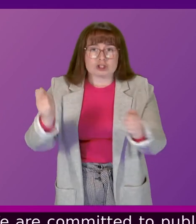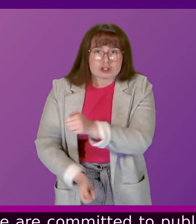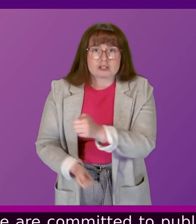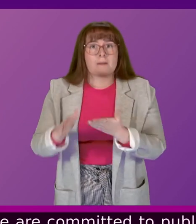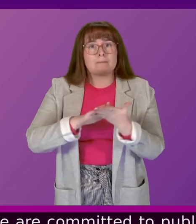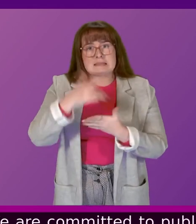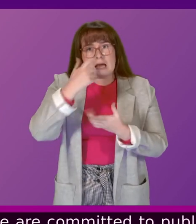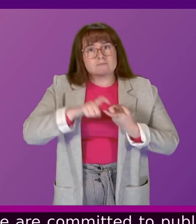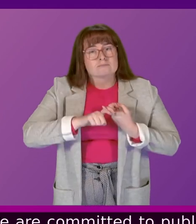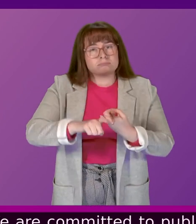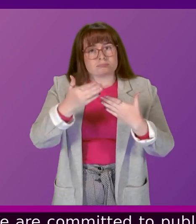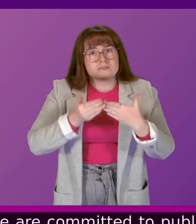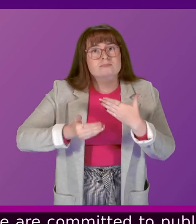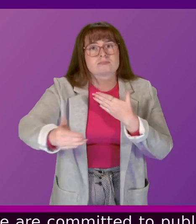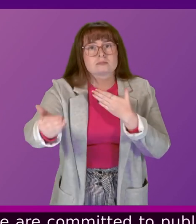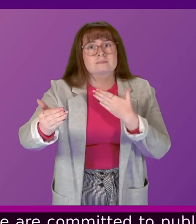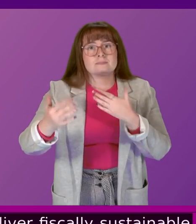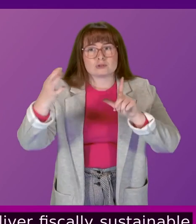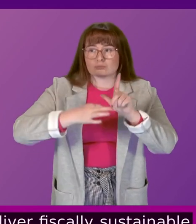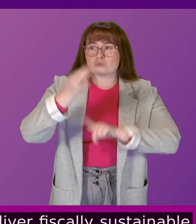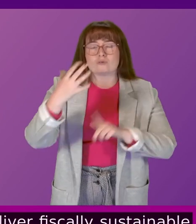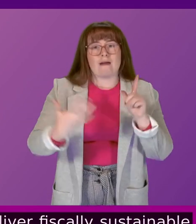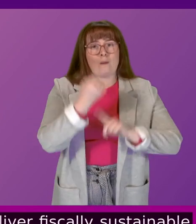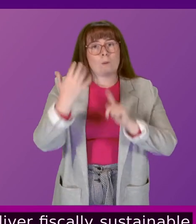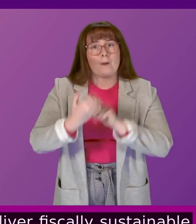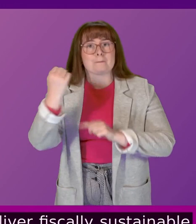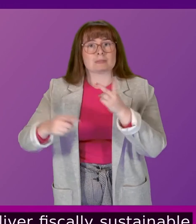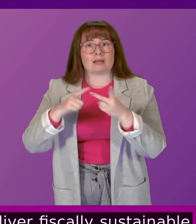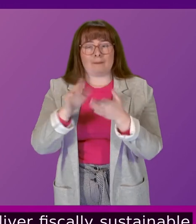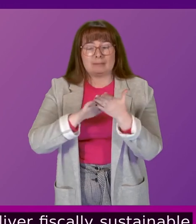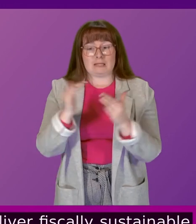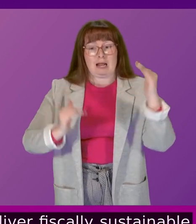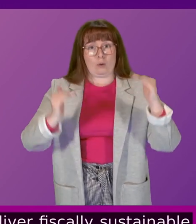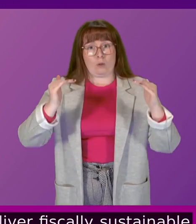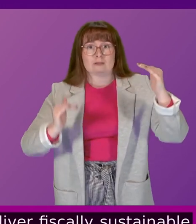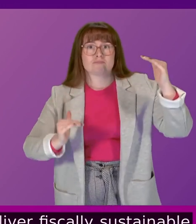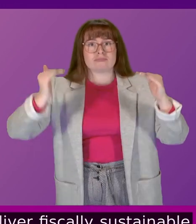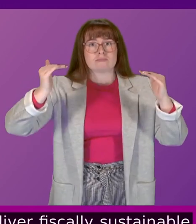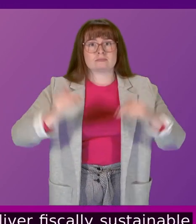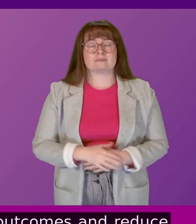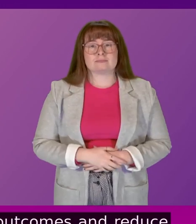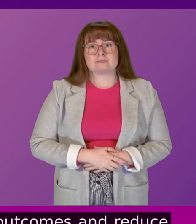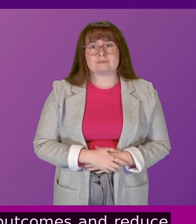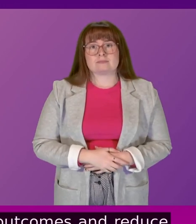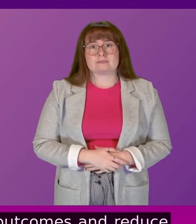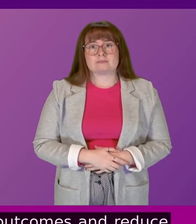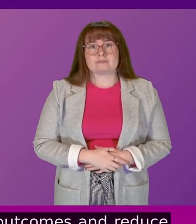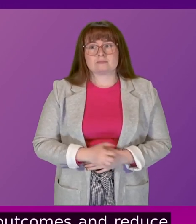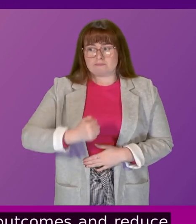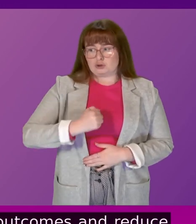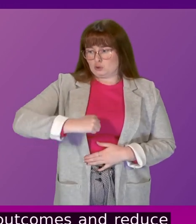sustainable public services which improve outcomes and reduce inequalities. The powers that this Parliament